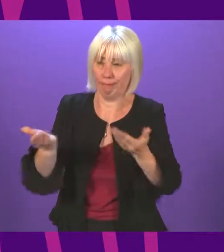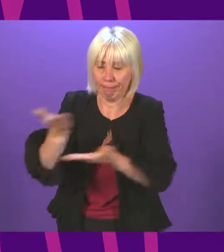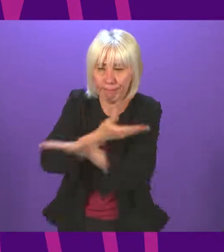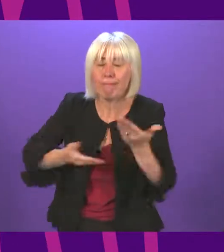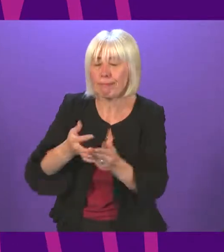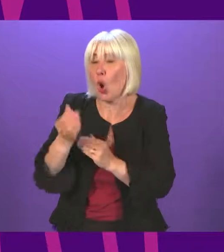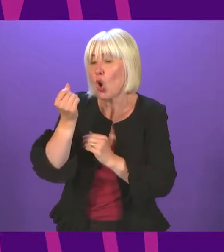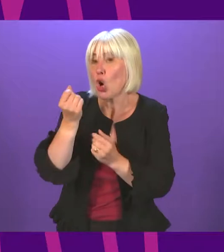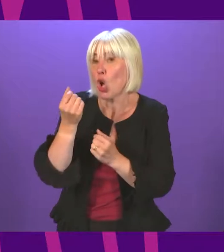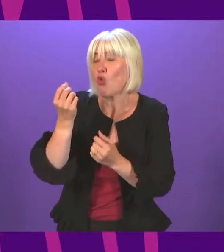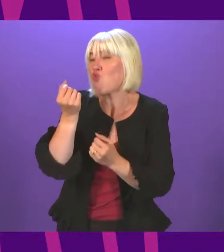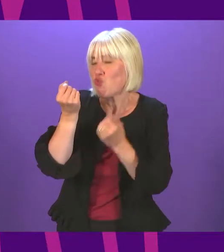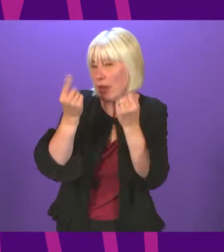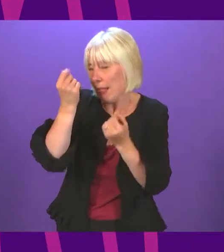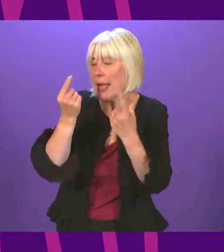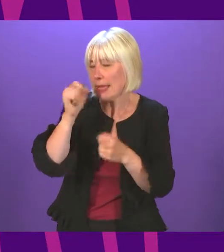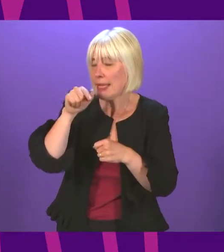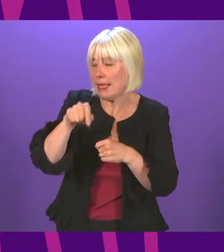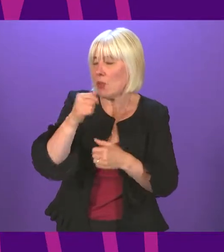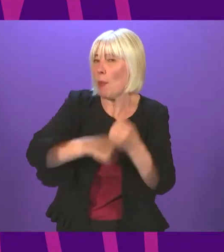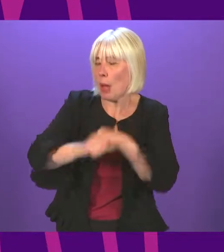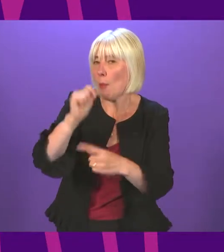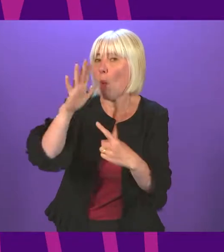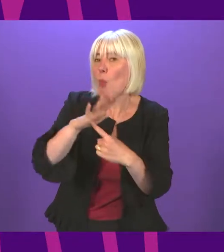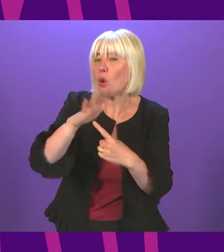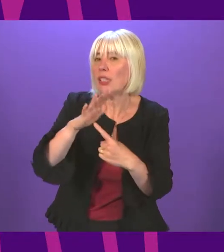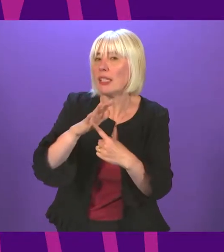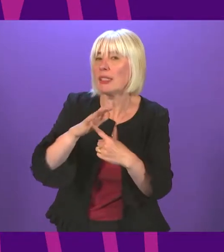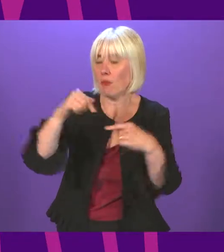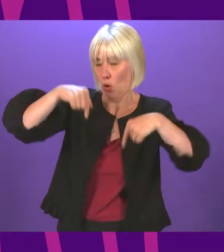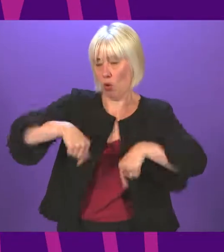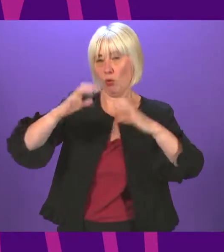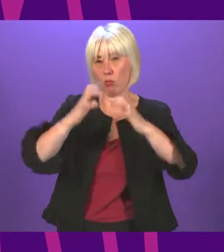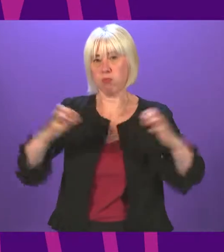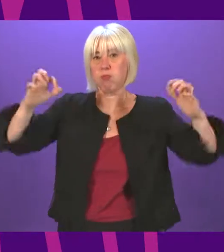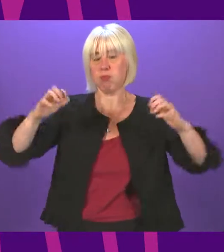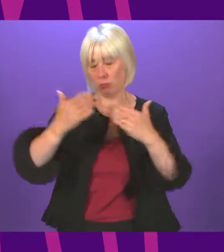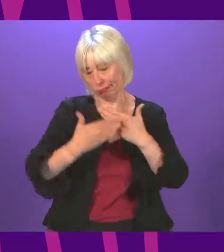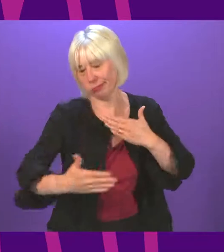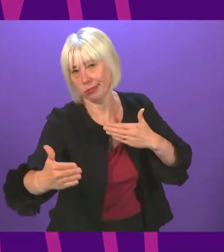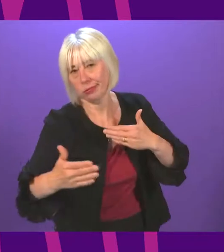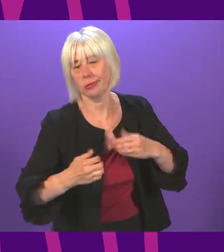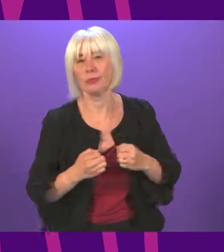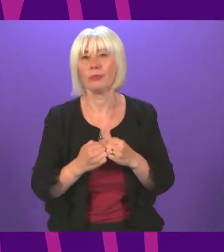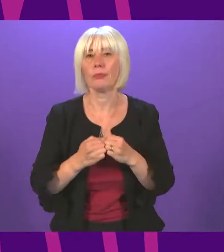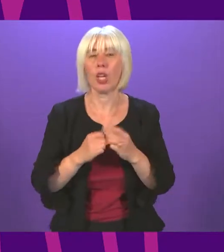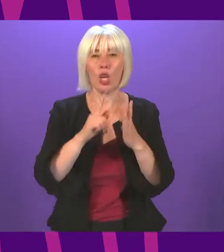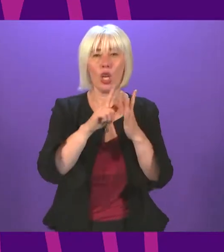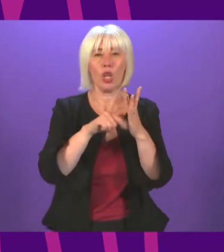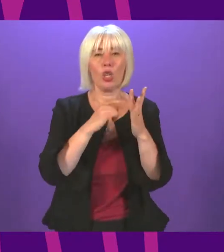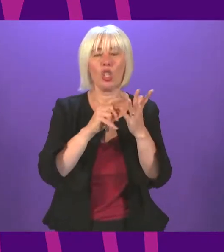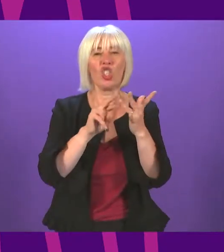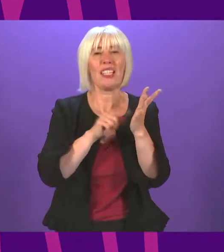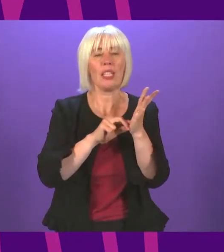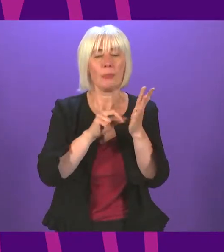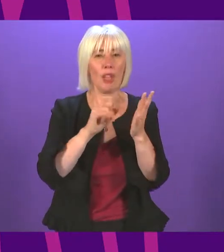recognise just how important this is going to become to the work of this chamber going forward. Professor Jason Leach said that cases